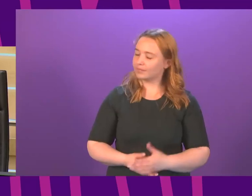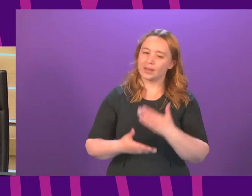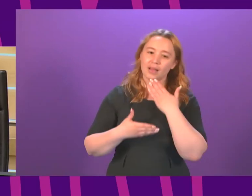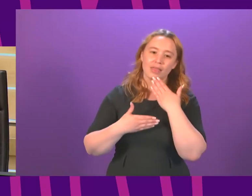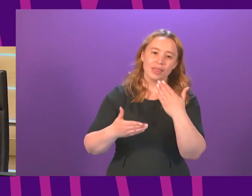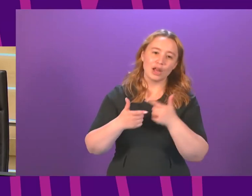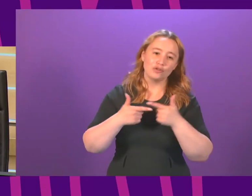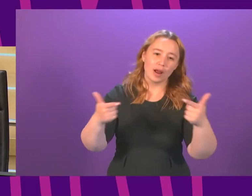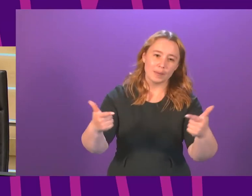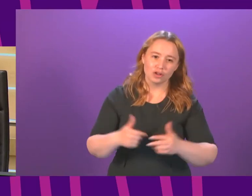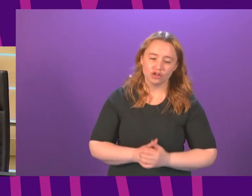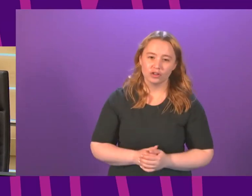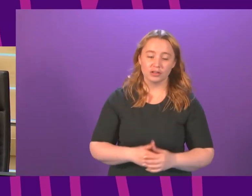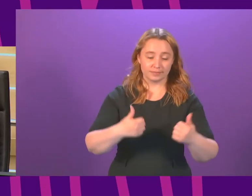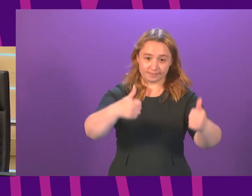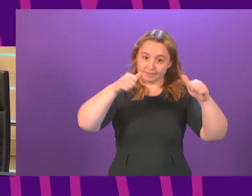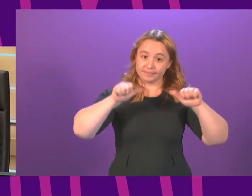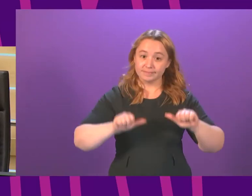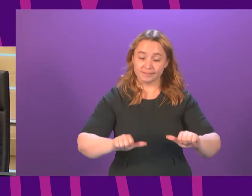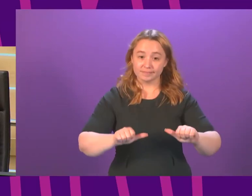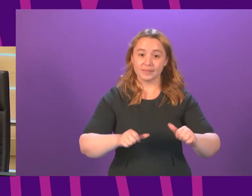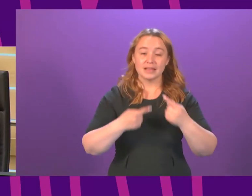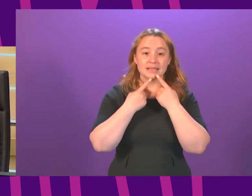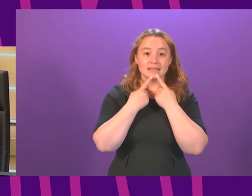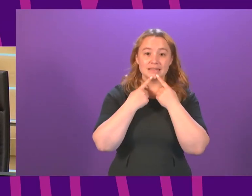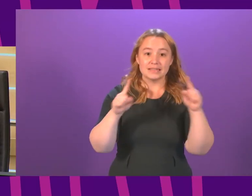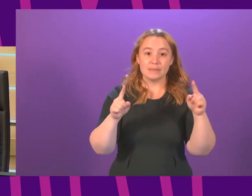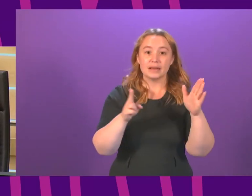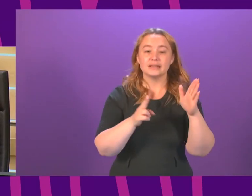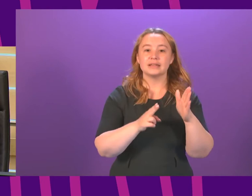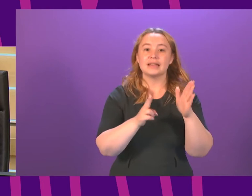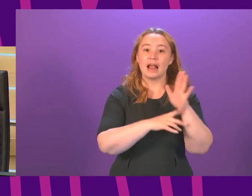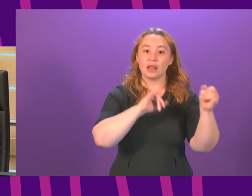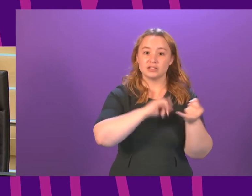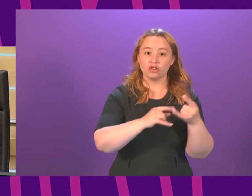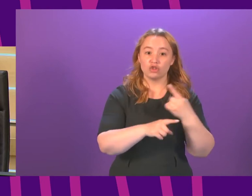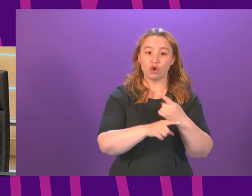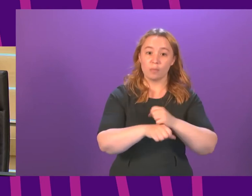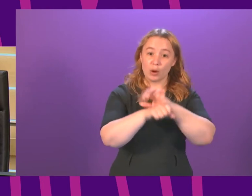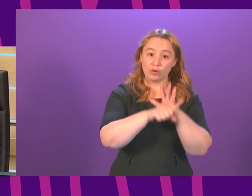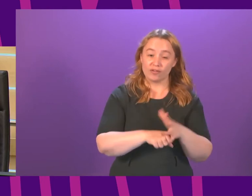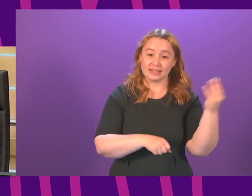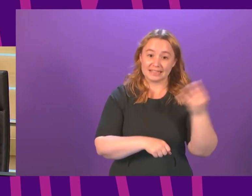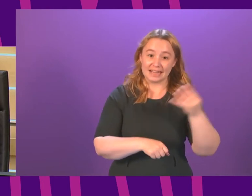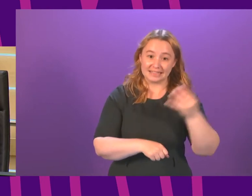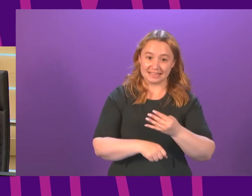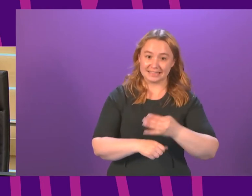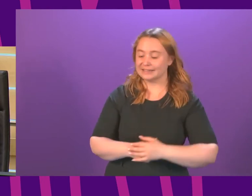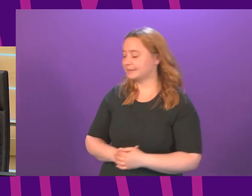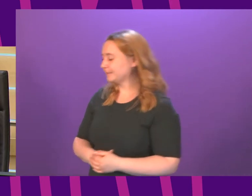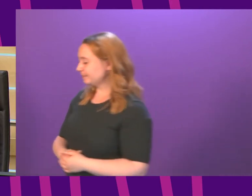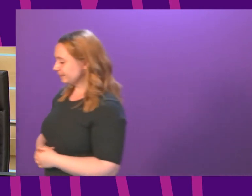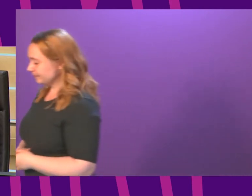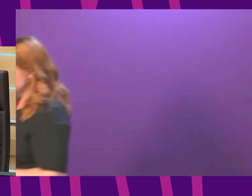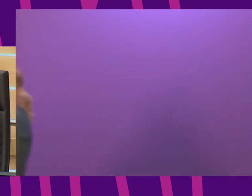Thank you very much. The next item of business is a statement by Nicola Sturgeon on COVID-19 update. The First Minister will take